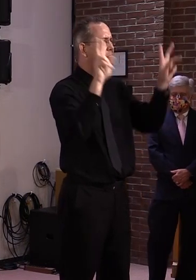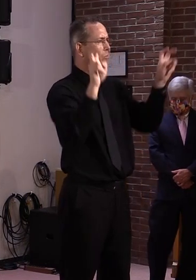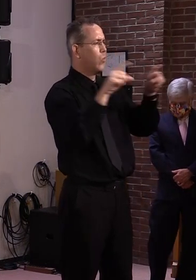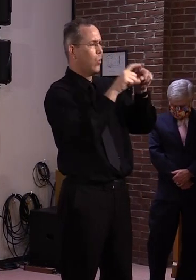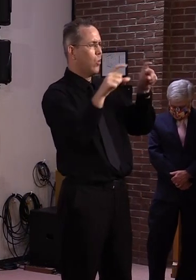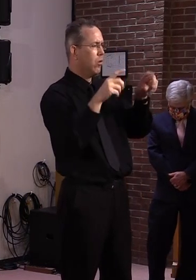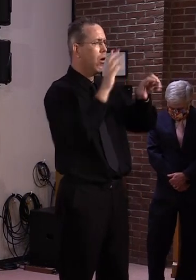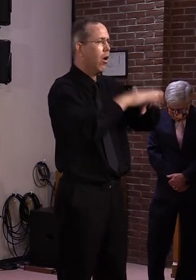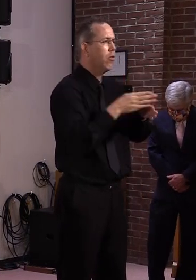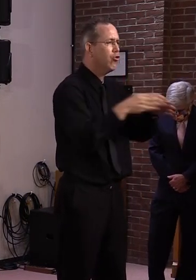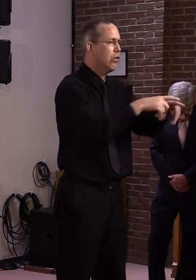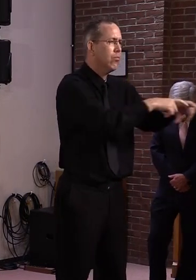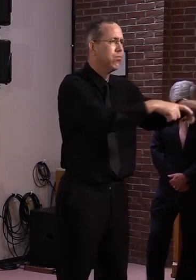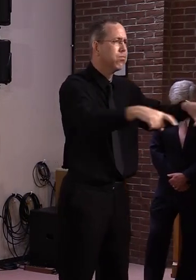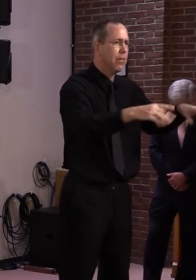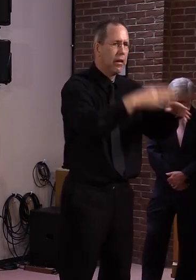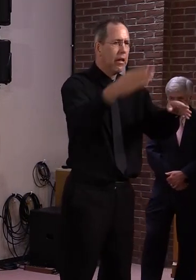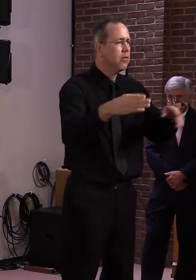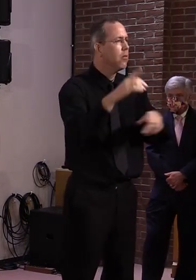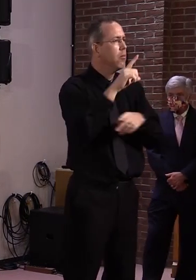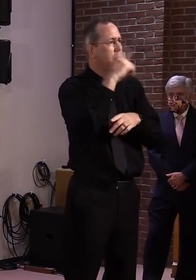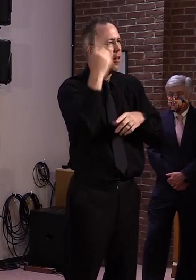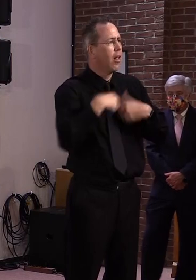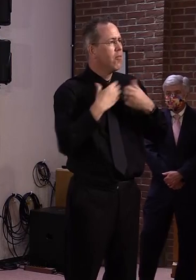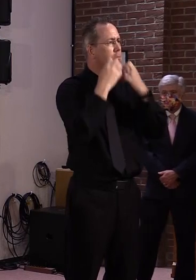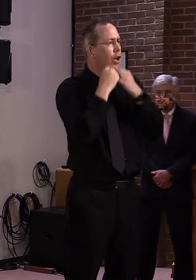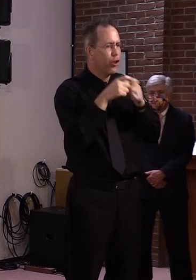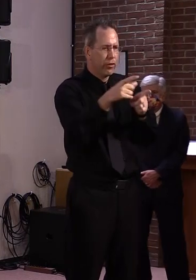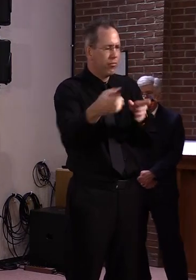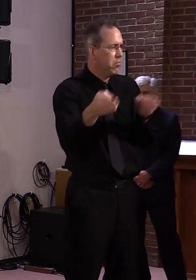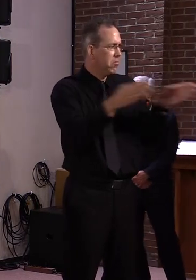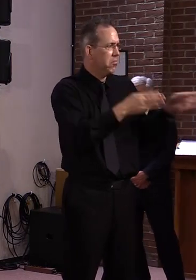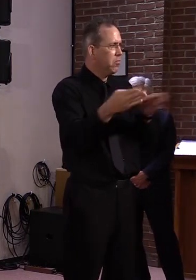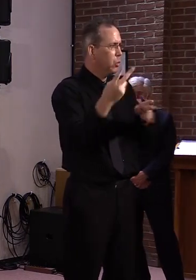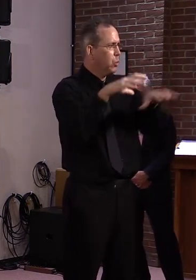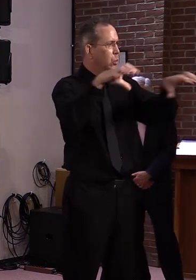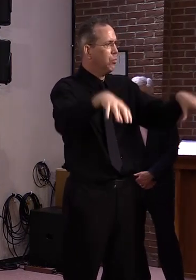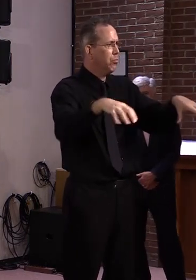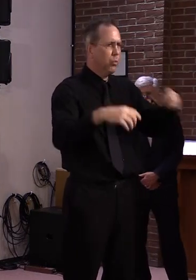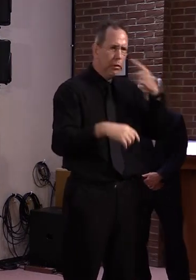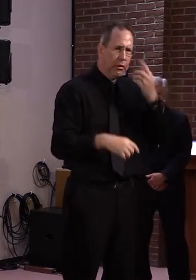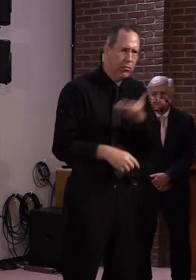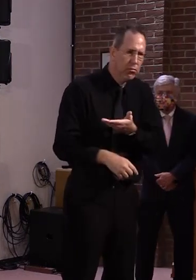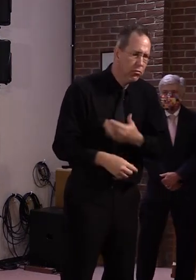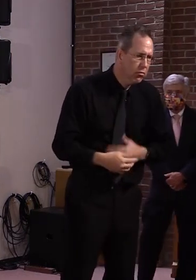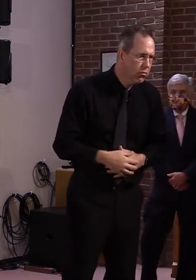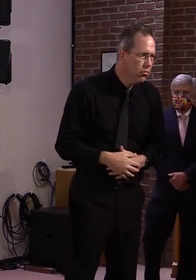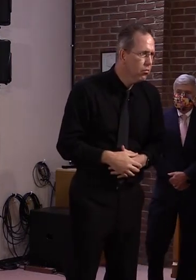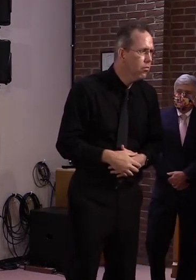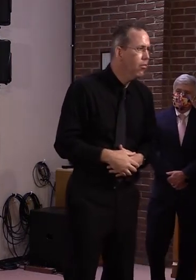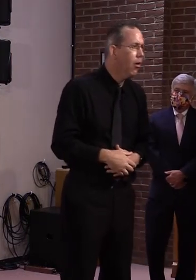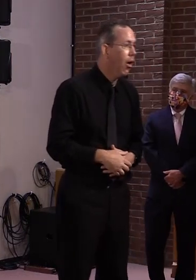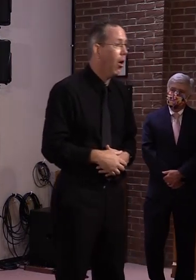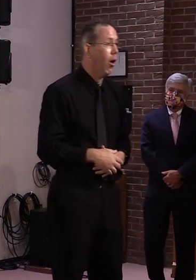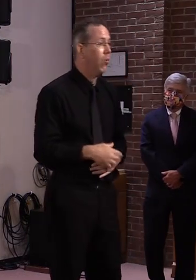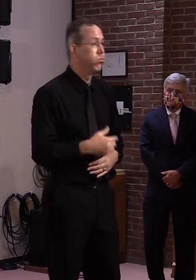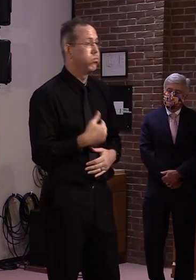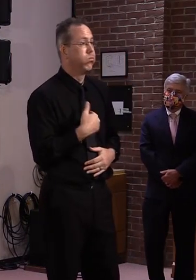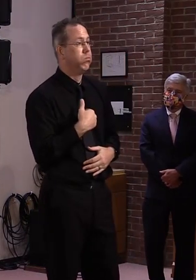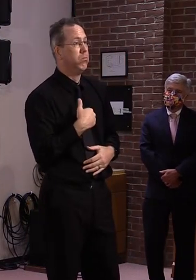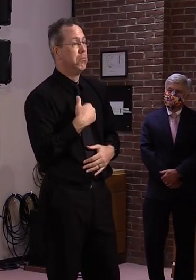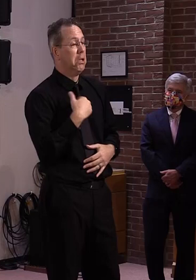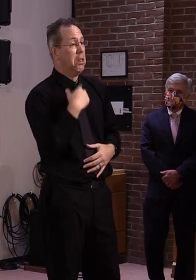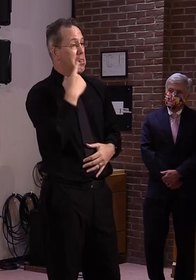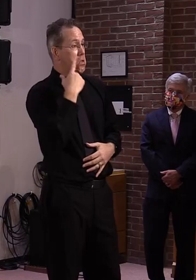in front of the Capitol. And if they came to us with another request for another type of message,